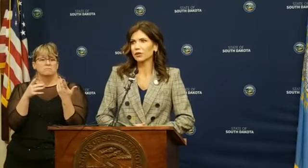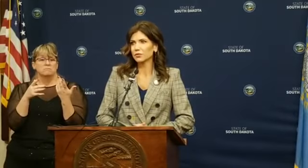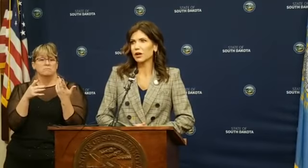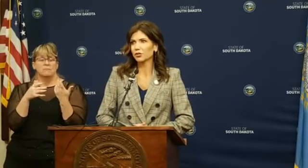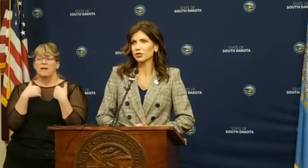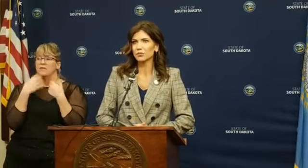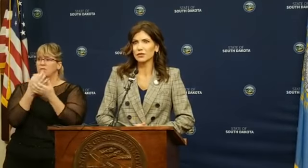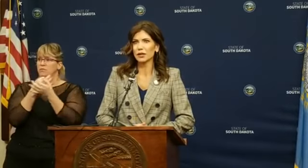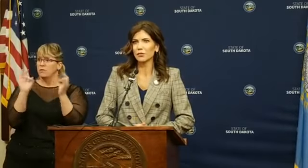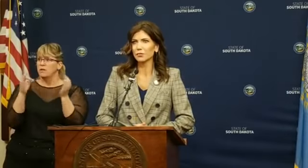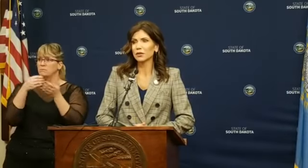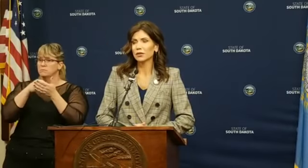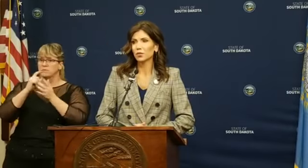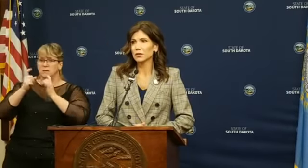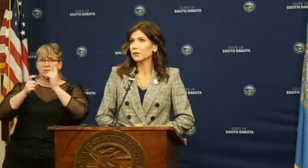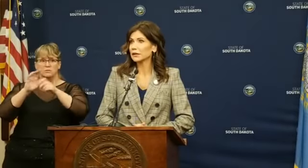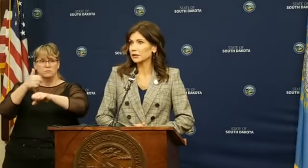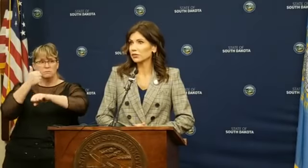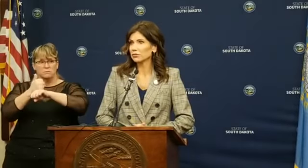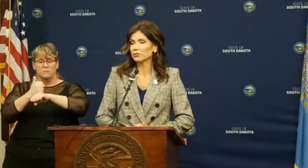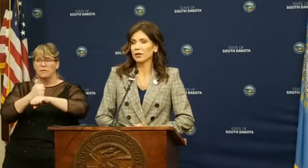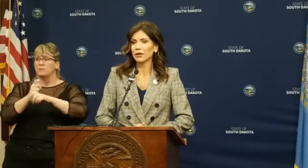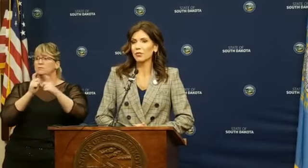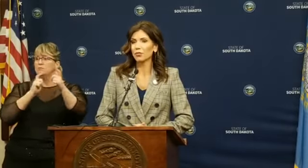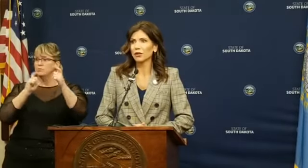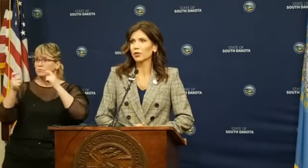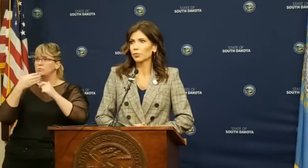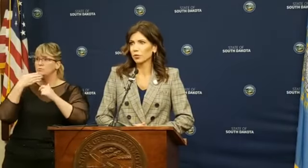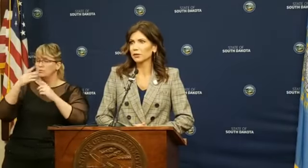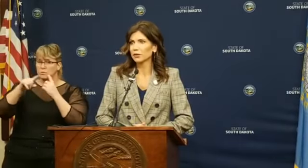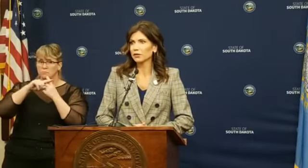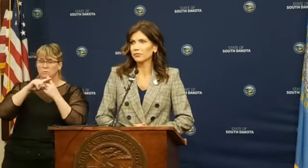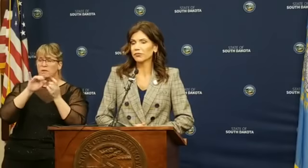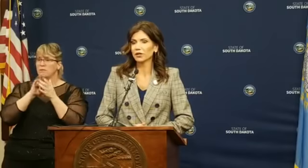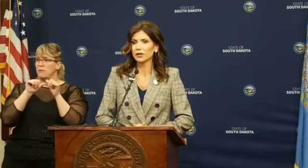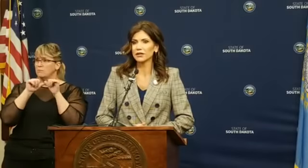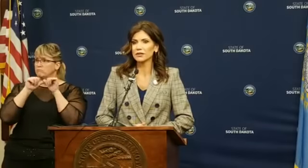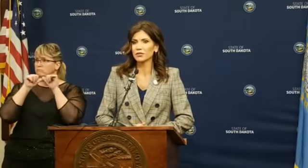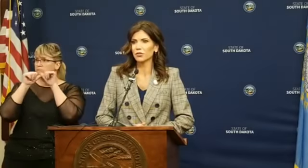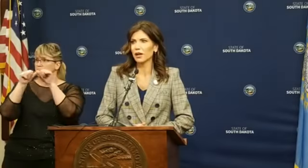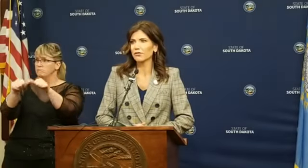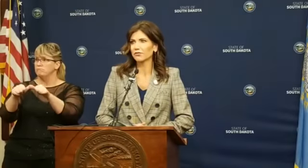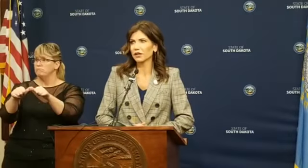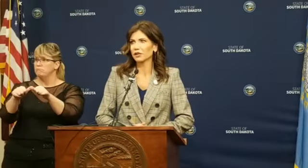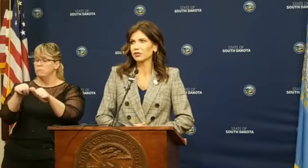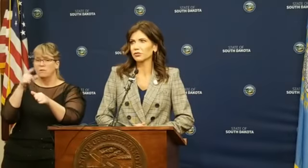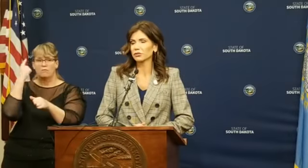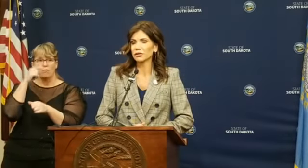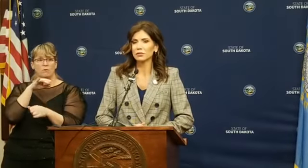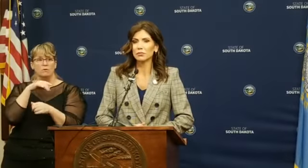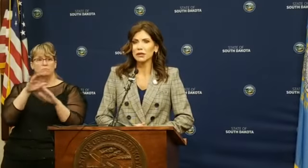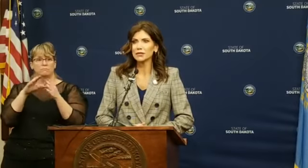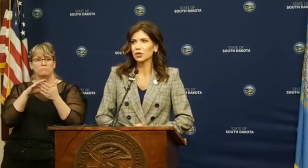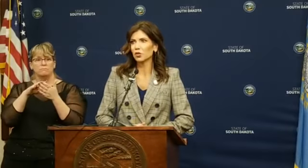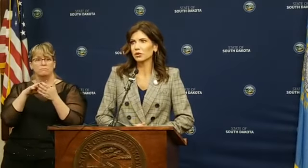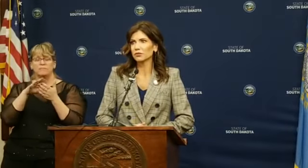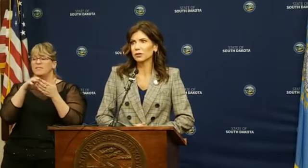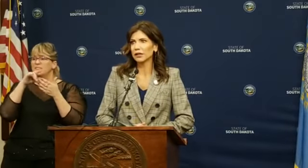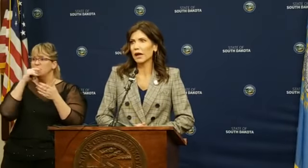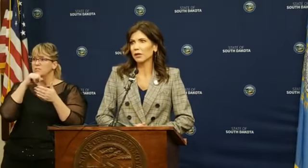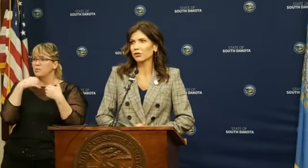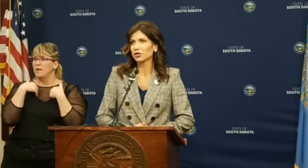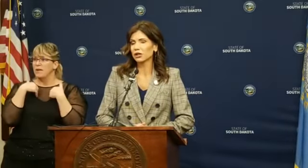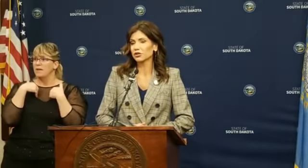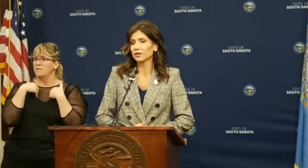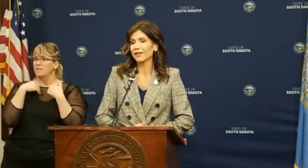that Freedom Scholarship set up was a big deal and that will be there permanently for kids that don't have the financial means to go to